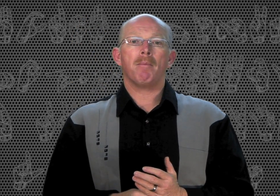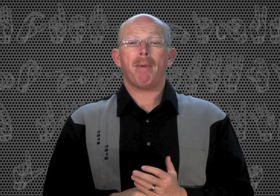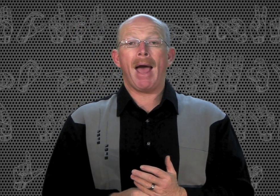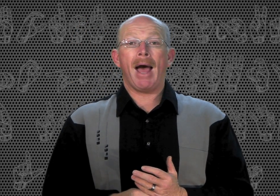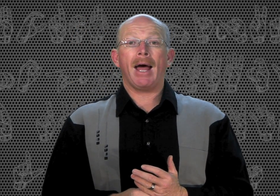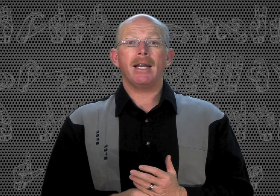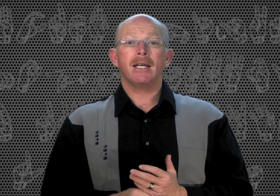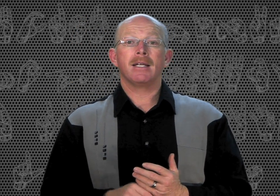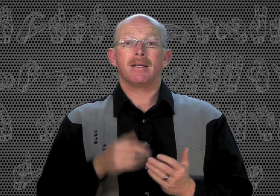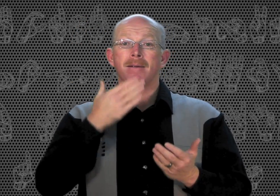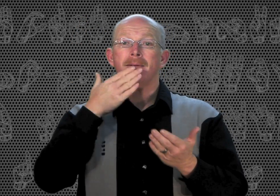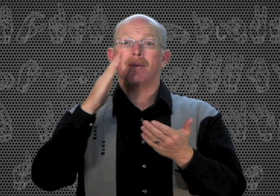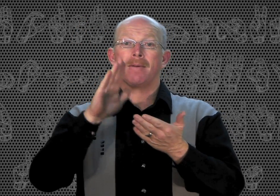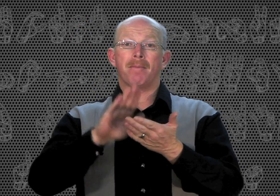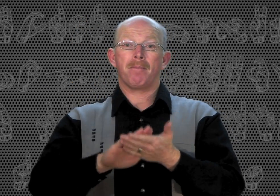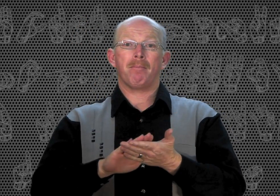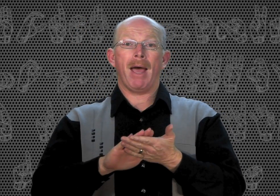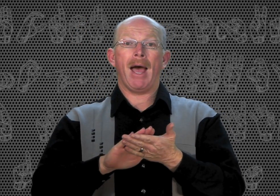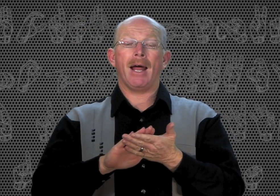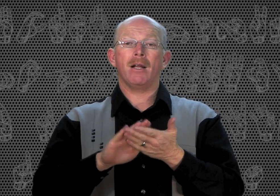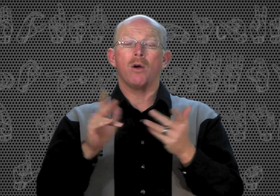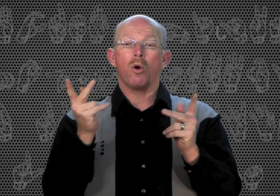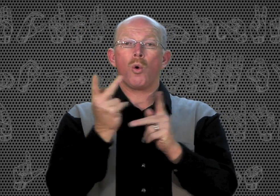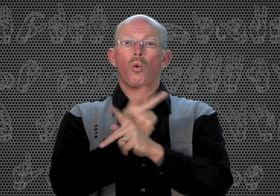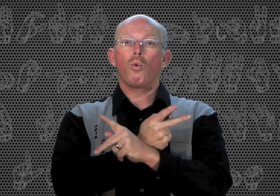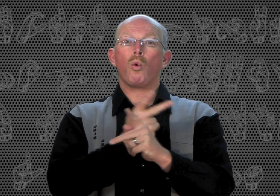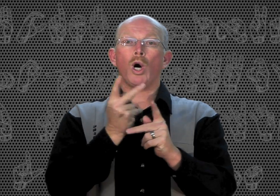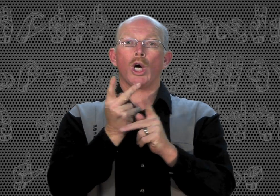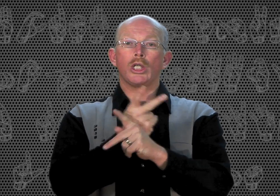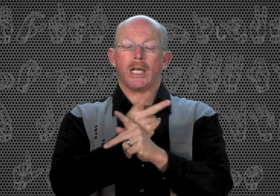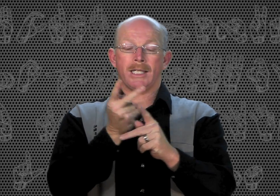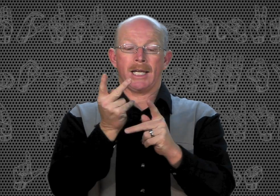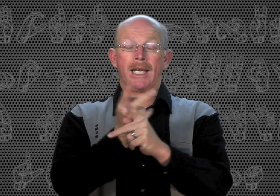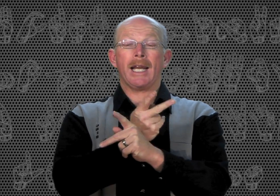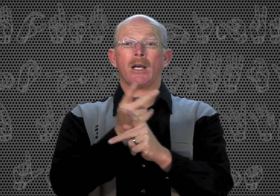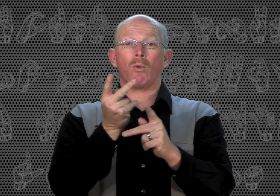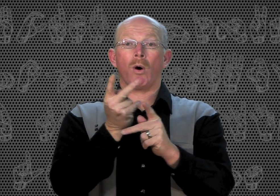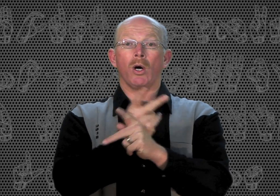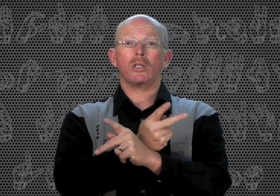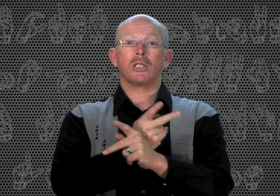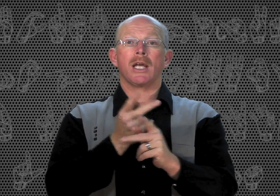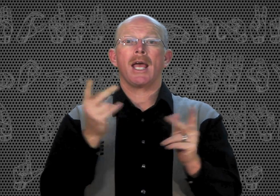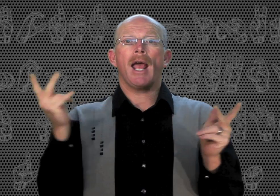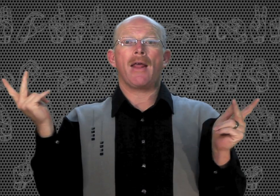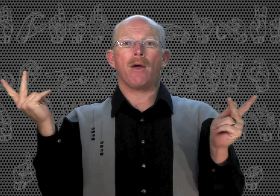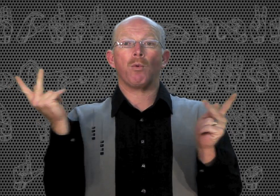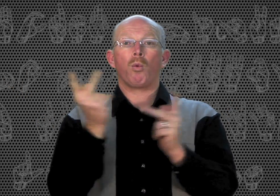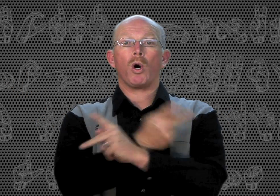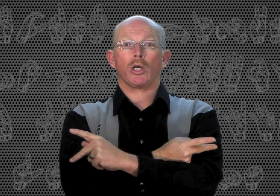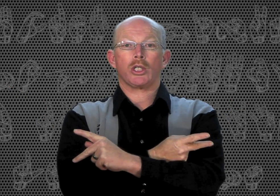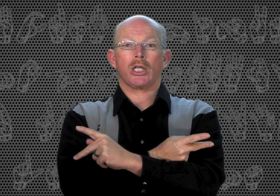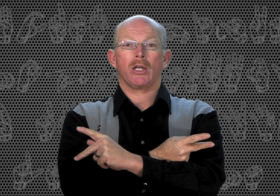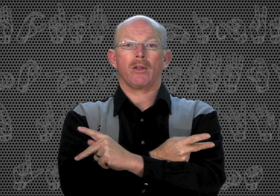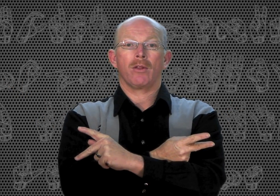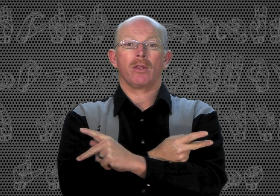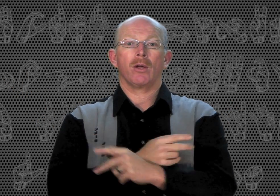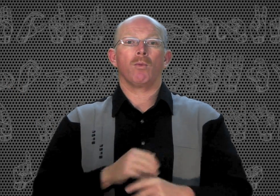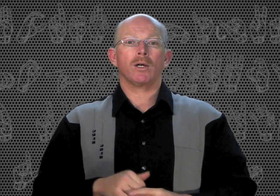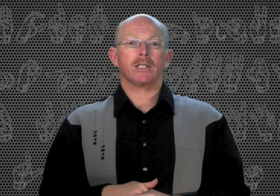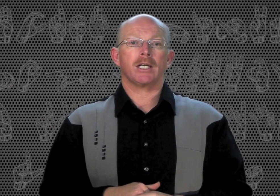Bad. Bad. Worse, as in getting worse. And then worst. The worst it